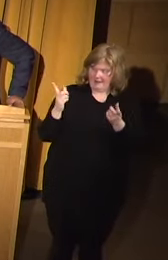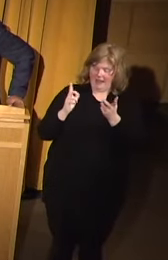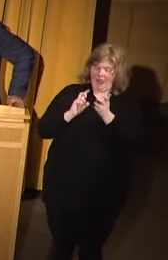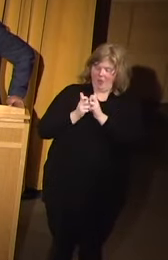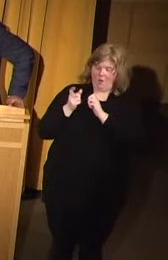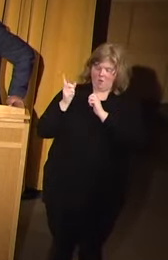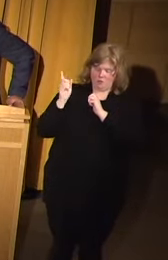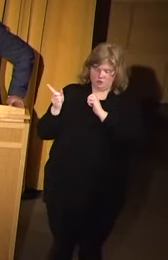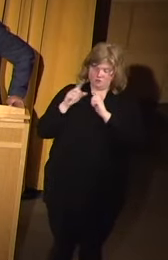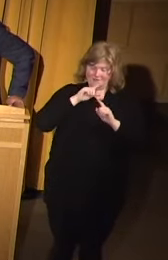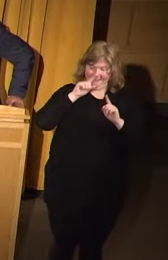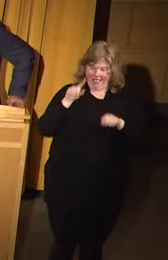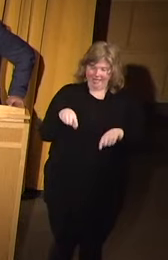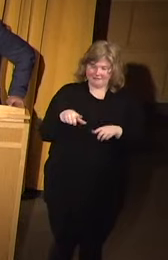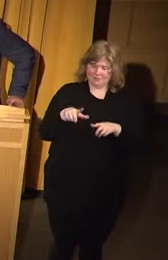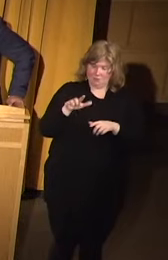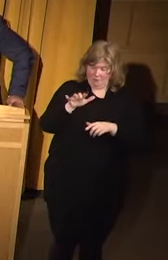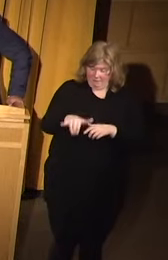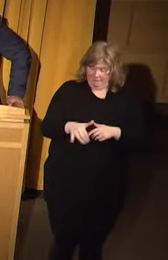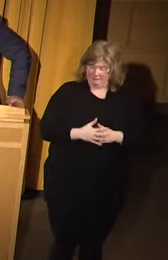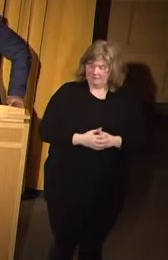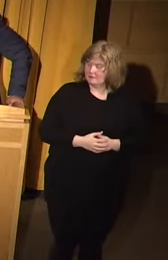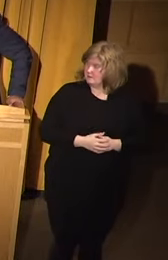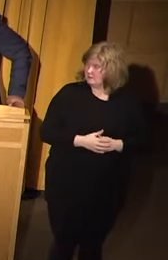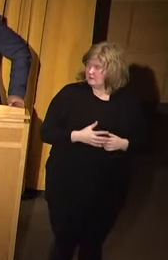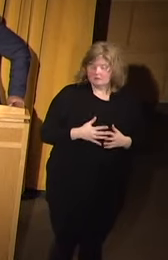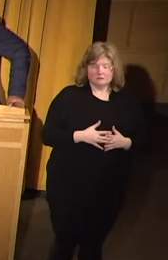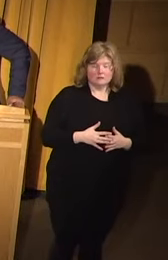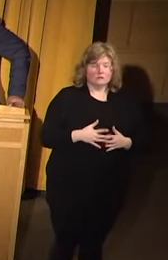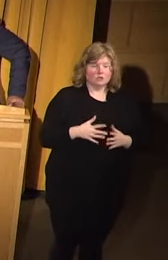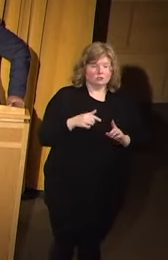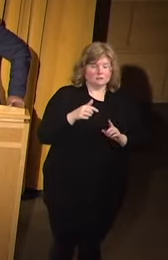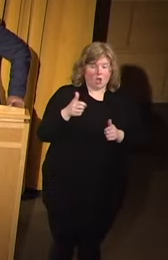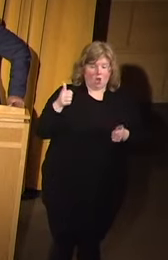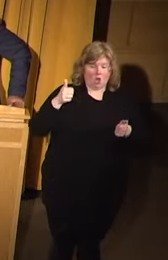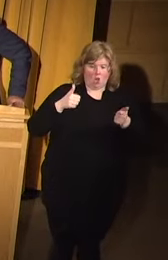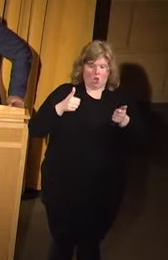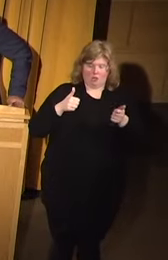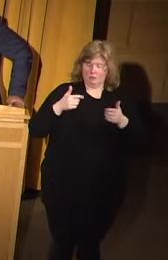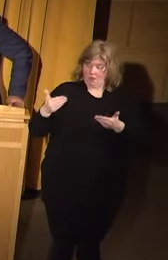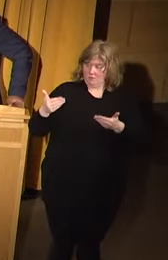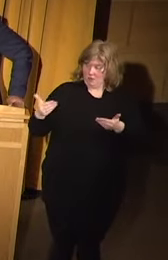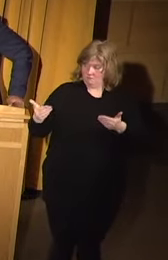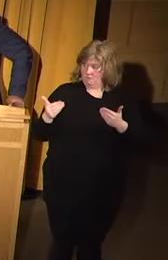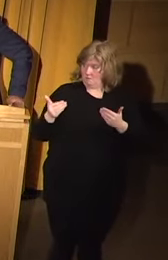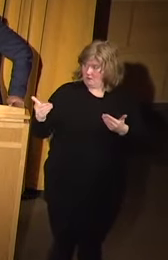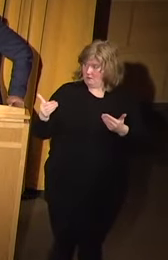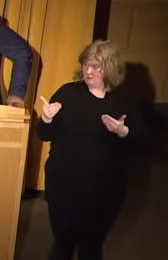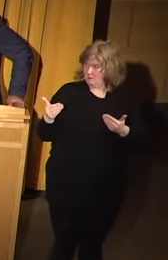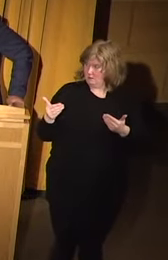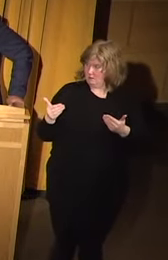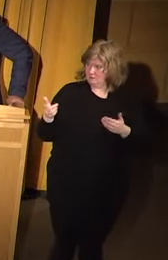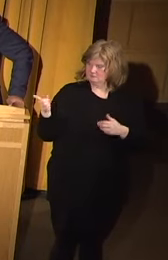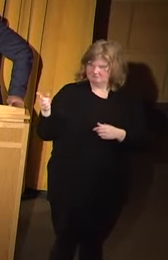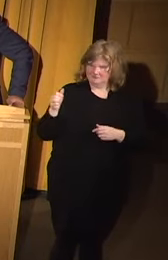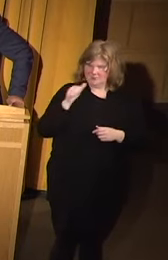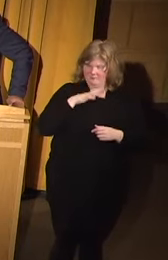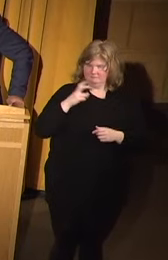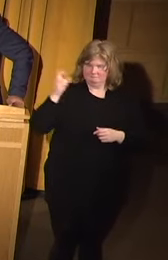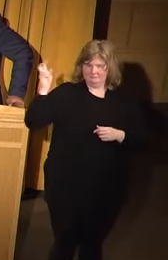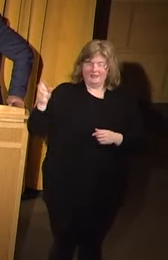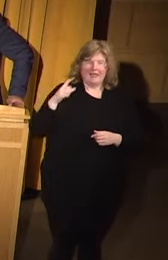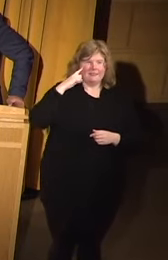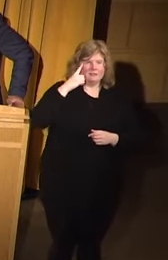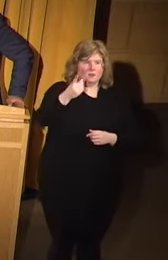you reacted or responded to that? Well, there's a, under this, I'm sorry, go ahead. Were you, Arlene?